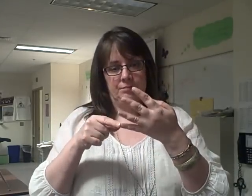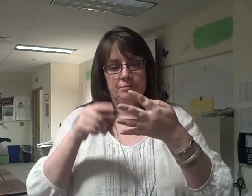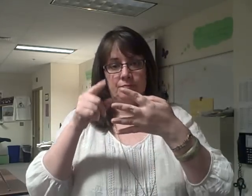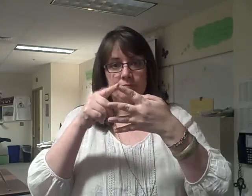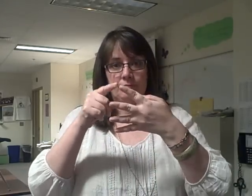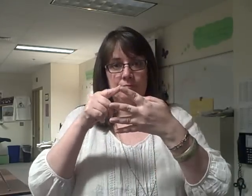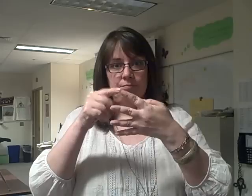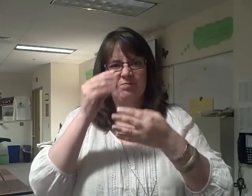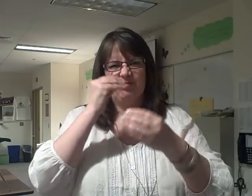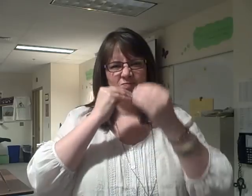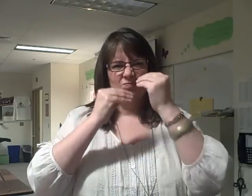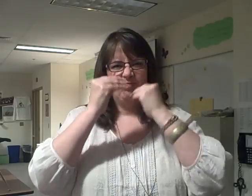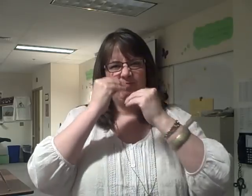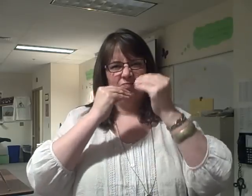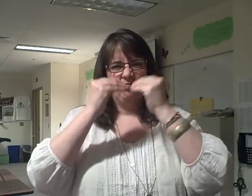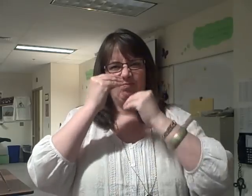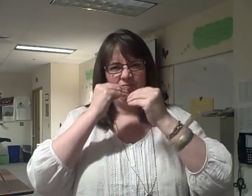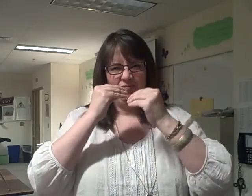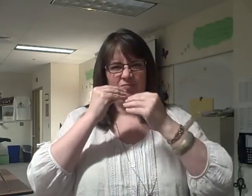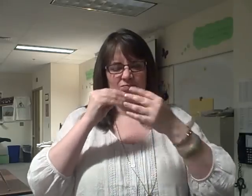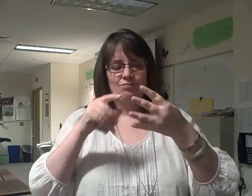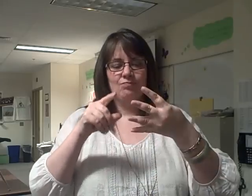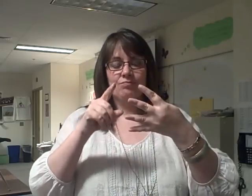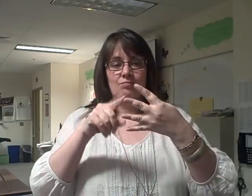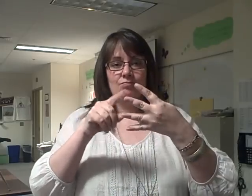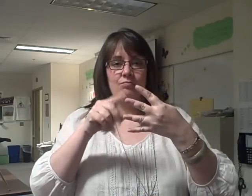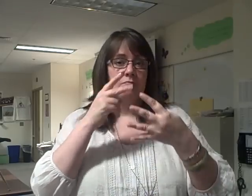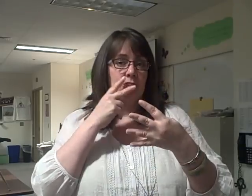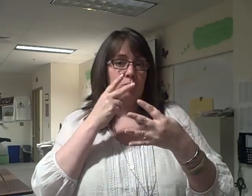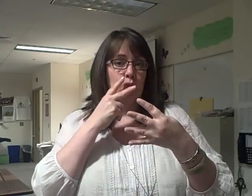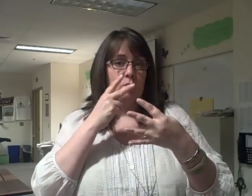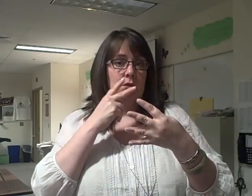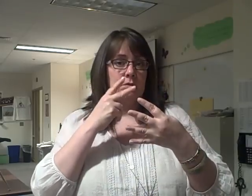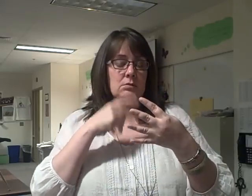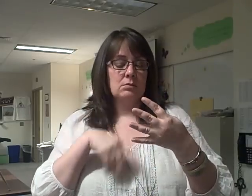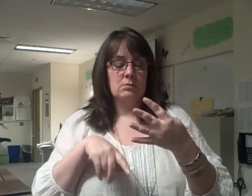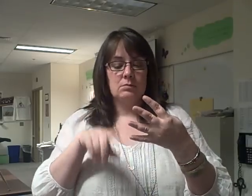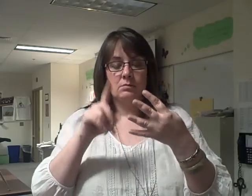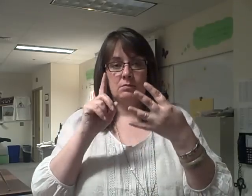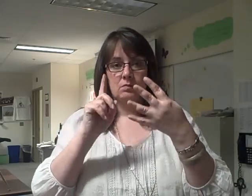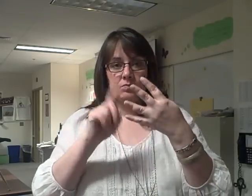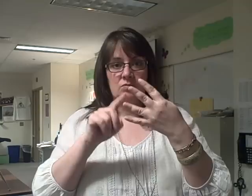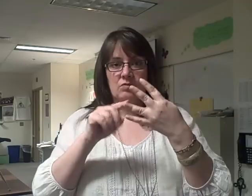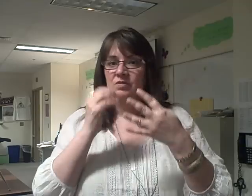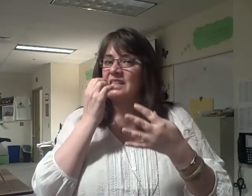it Well, I've never been to England